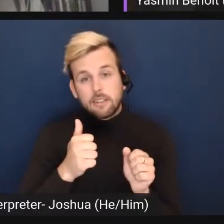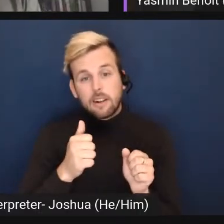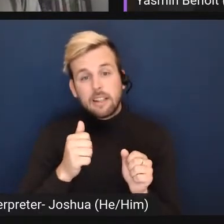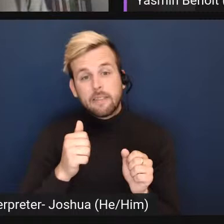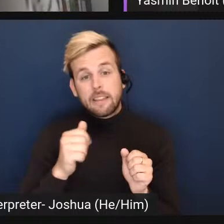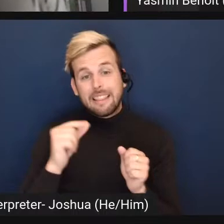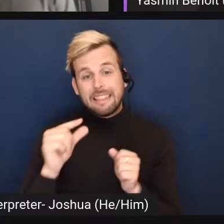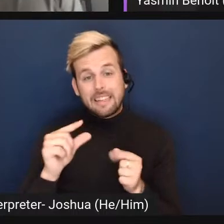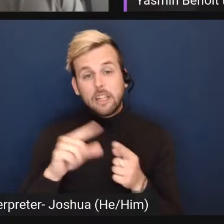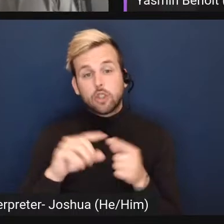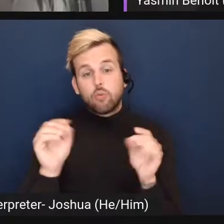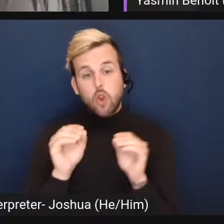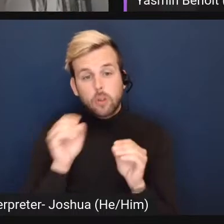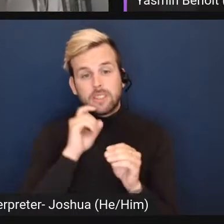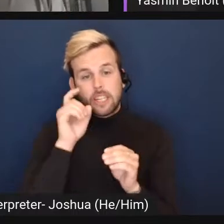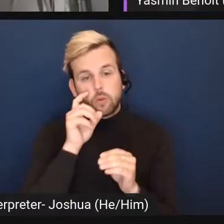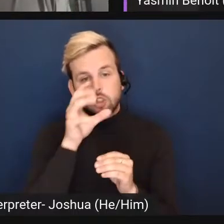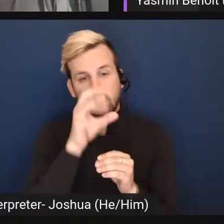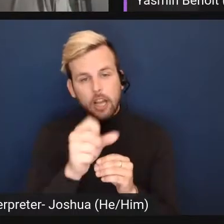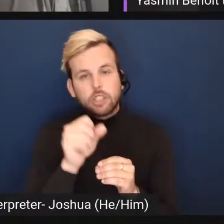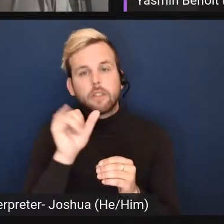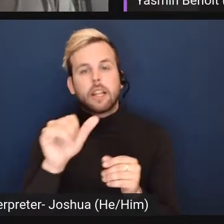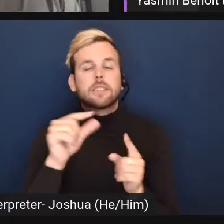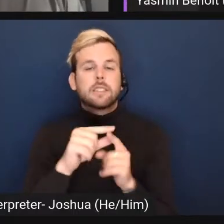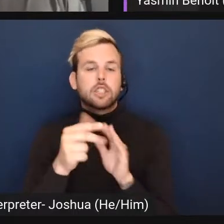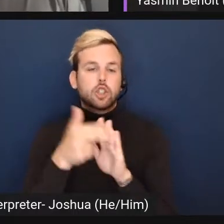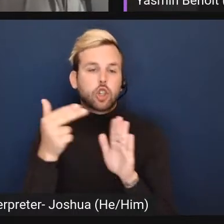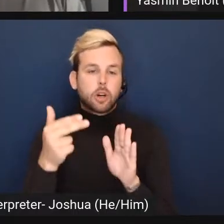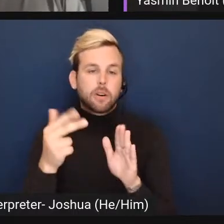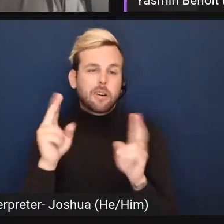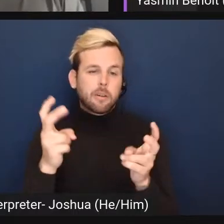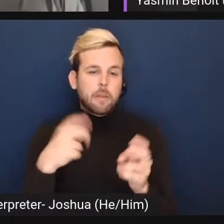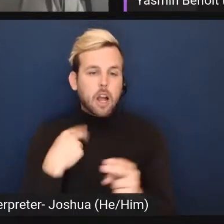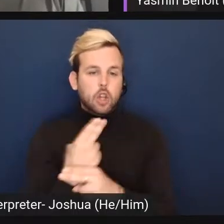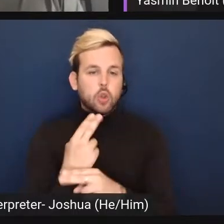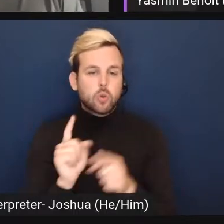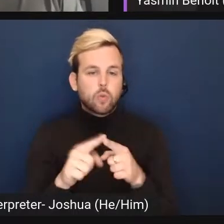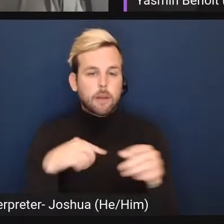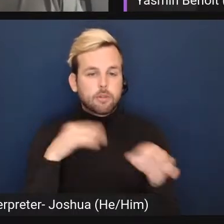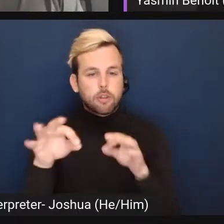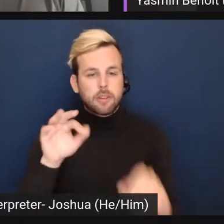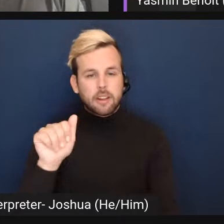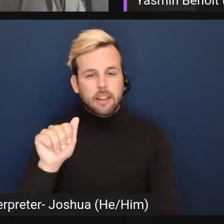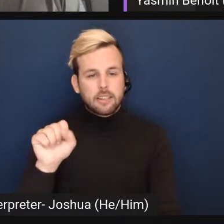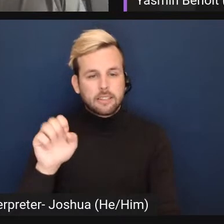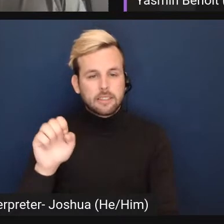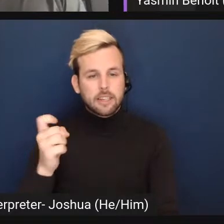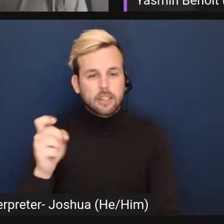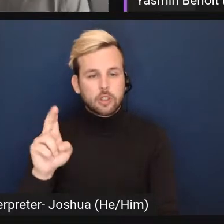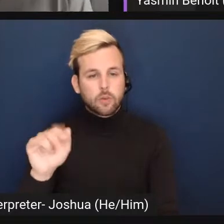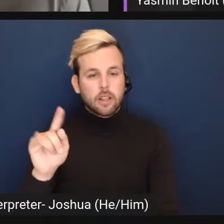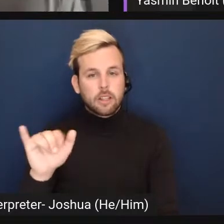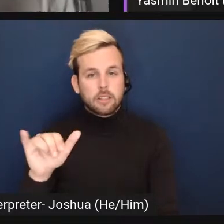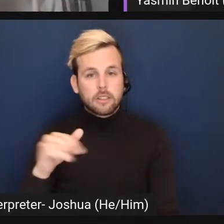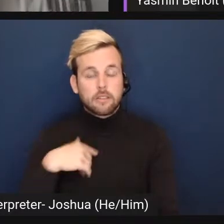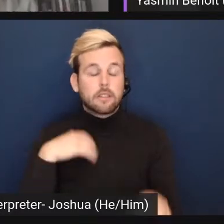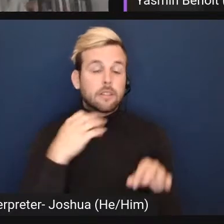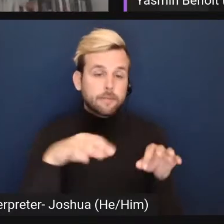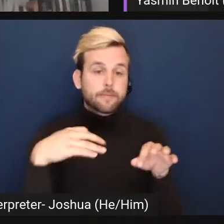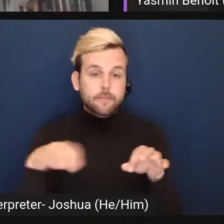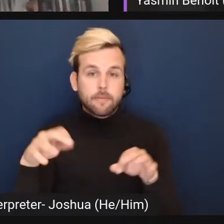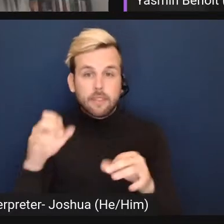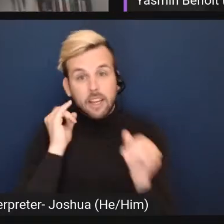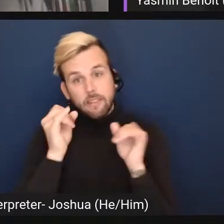attraction. That is the term that I use when I'm describing asexuality to people. And I do God knows how many interviews a week.